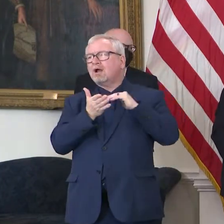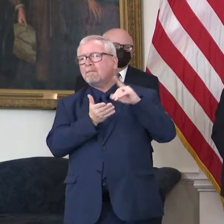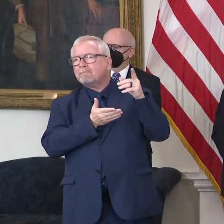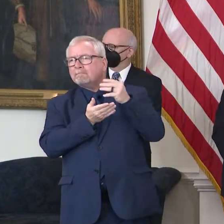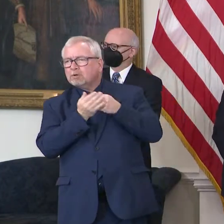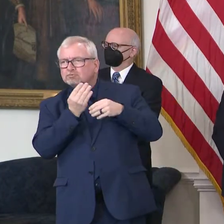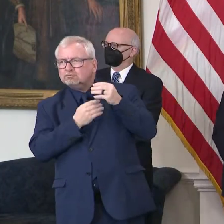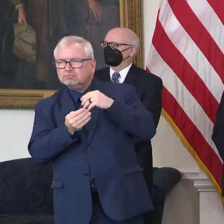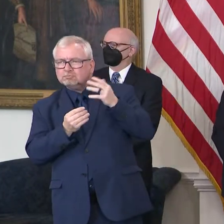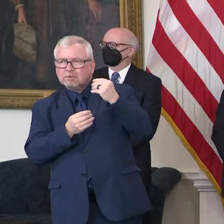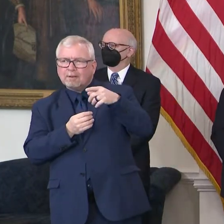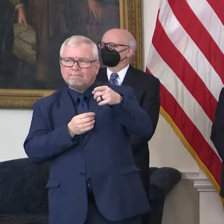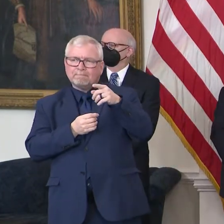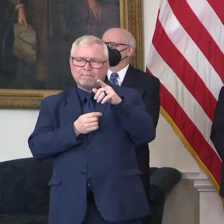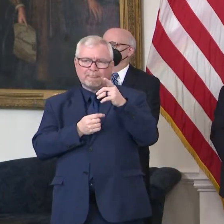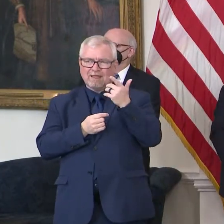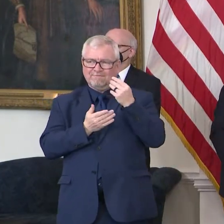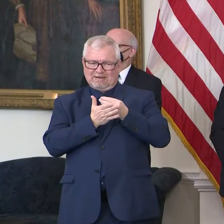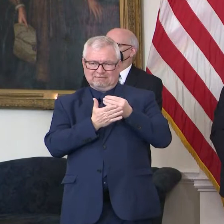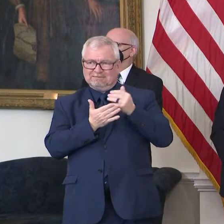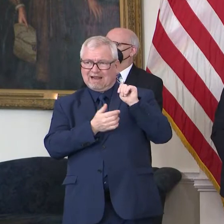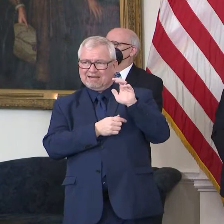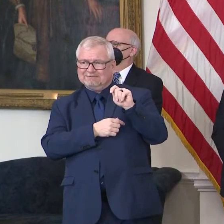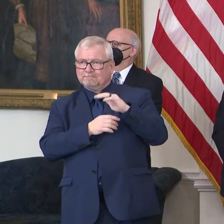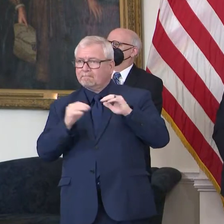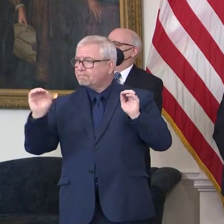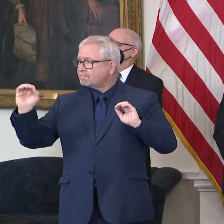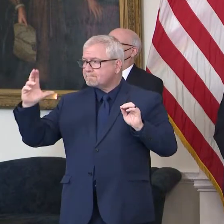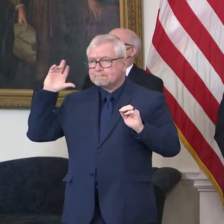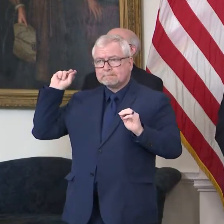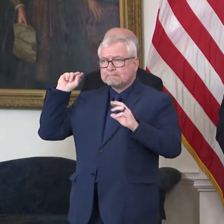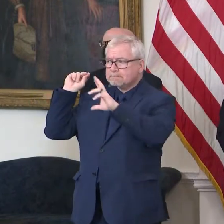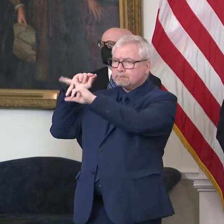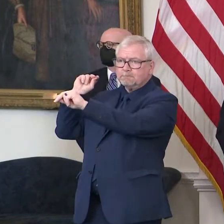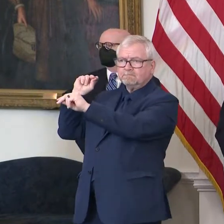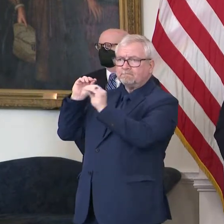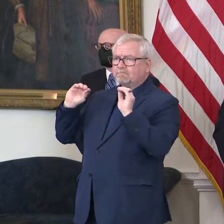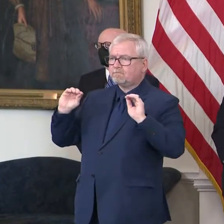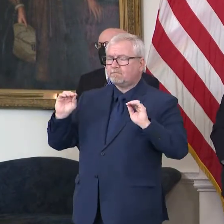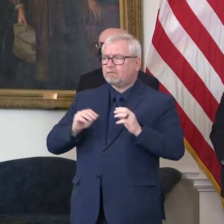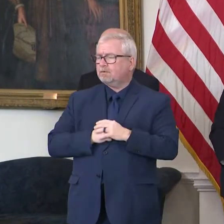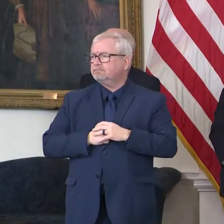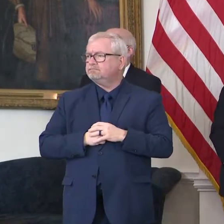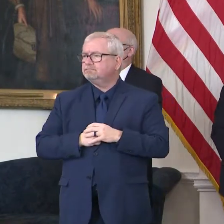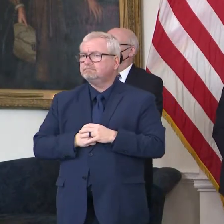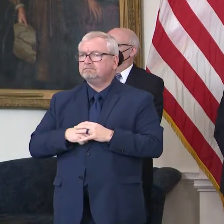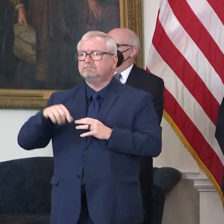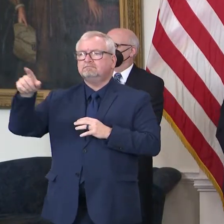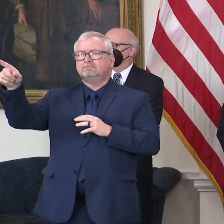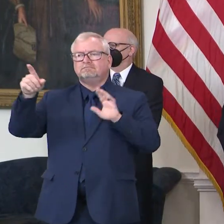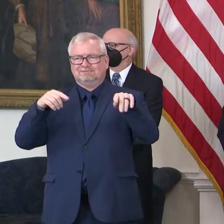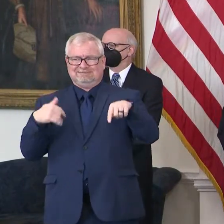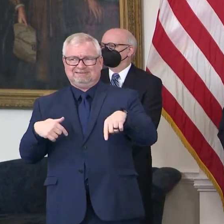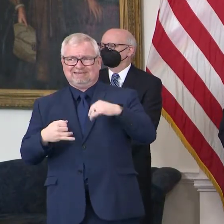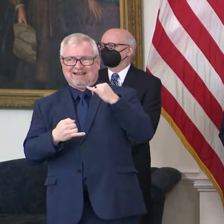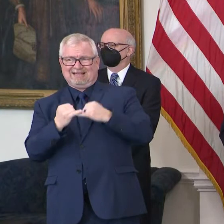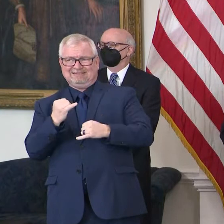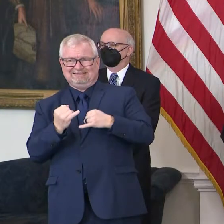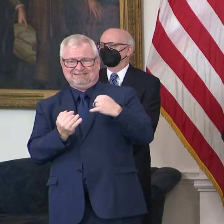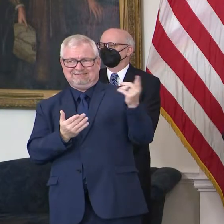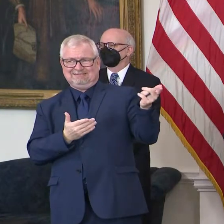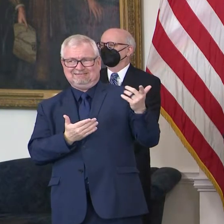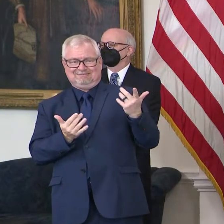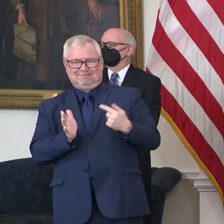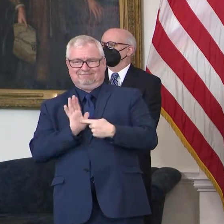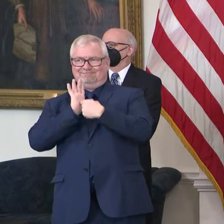No, no, I'm sorry. Obviously, this will be the last budget that you presented to the legislature.